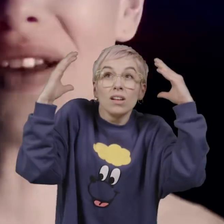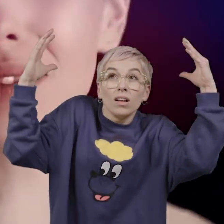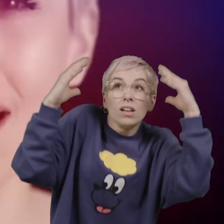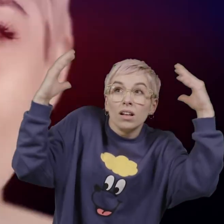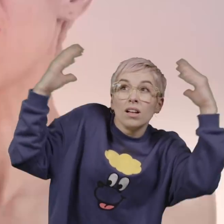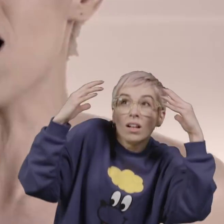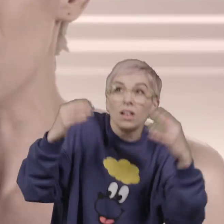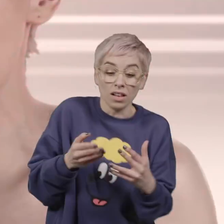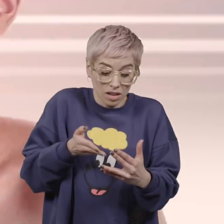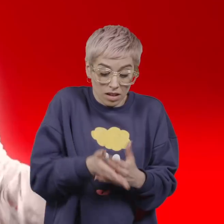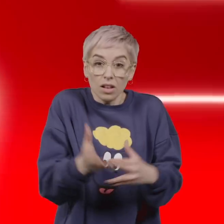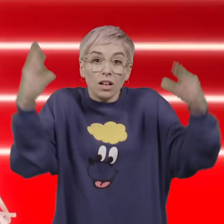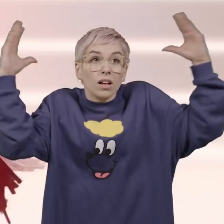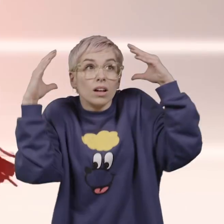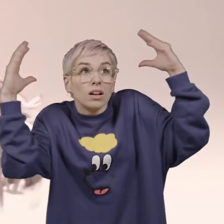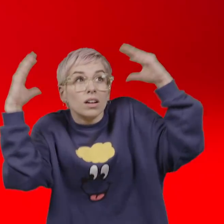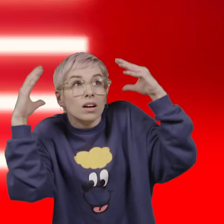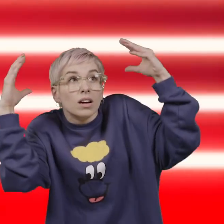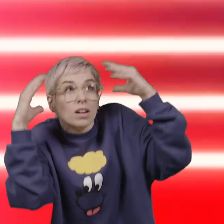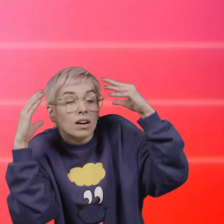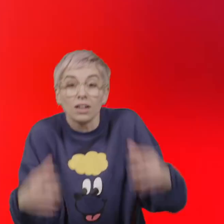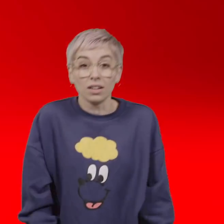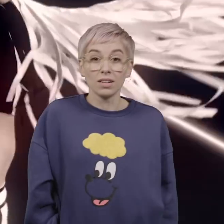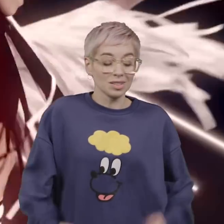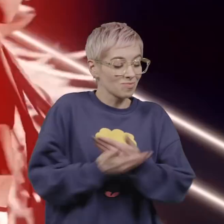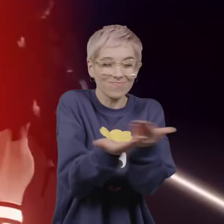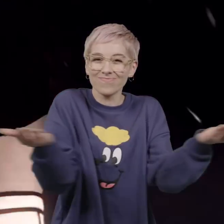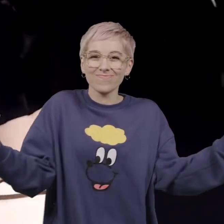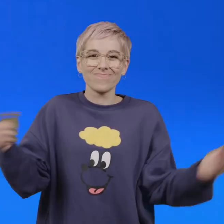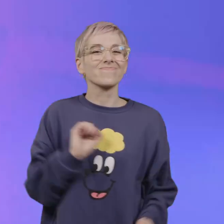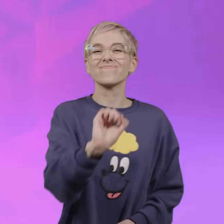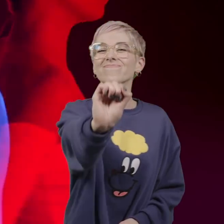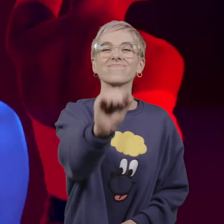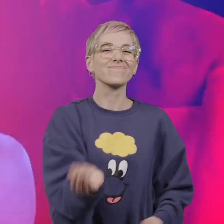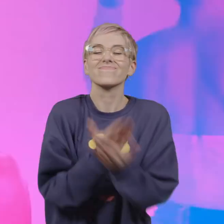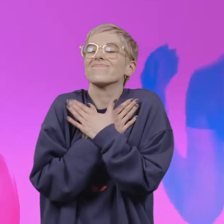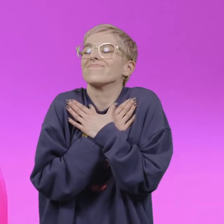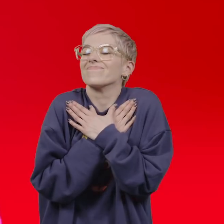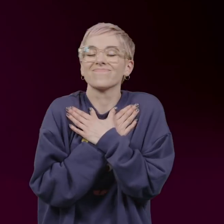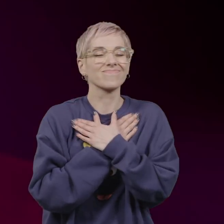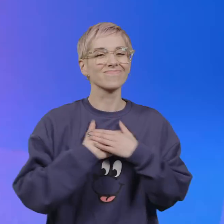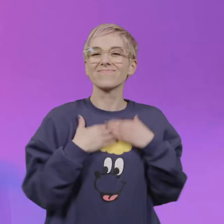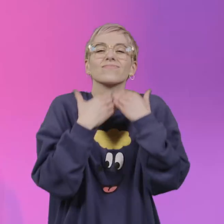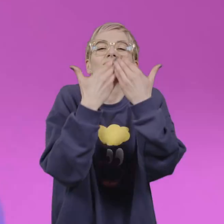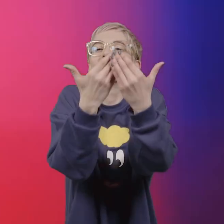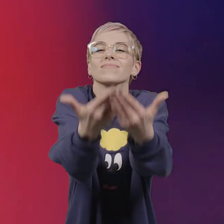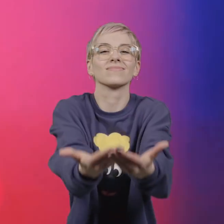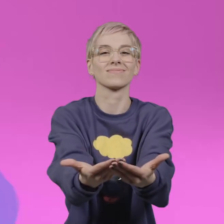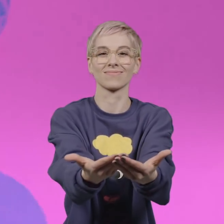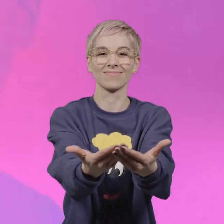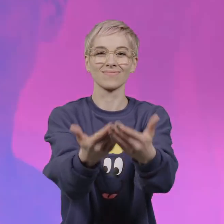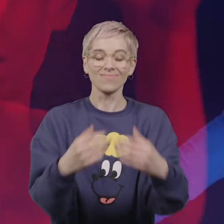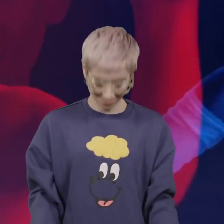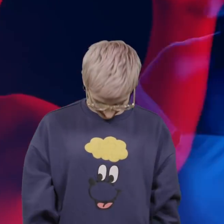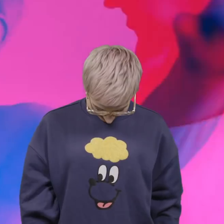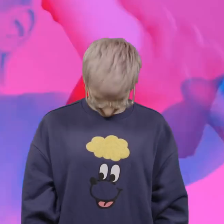Through this storm, through this storm Spread your love Give all you